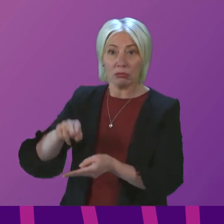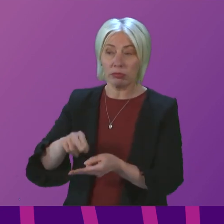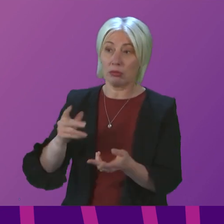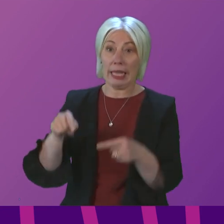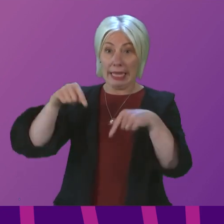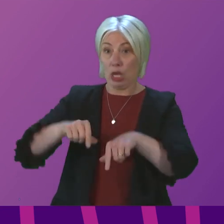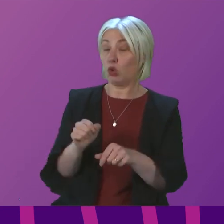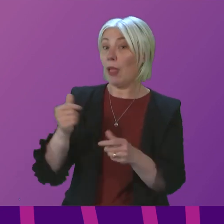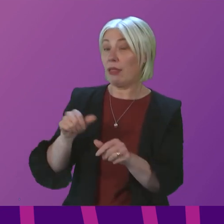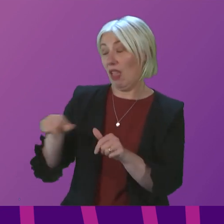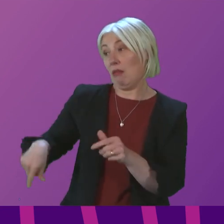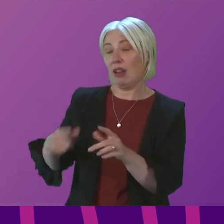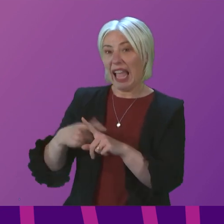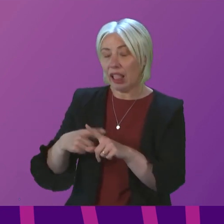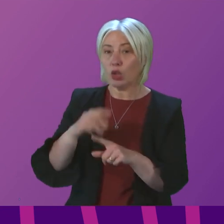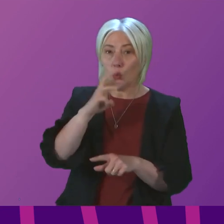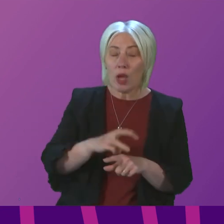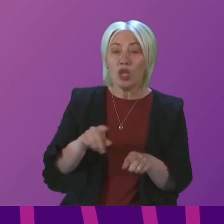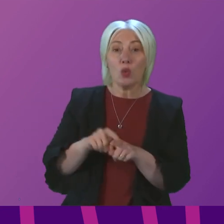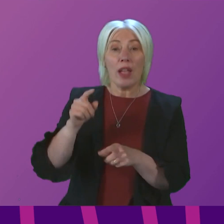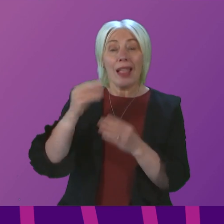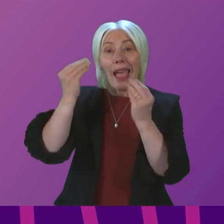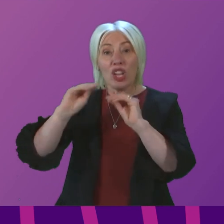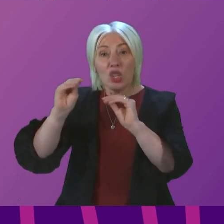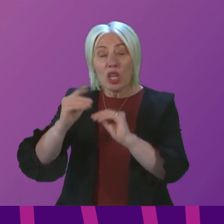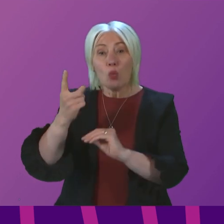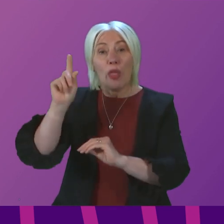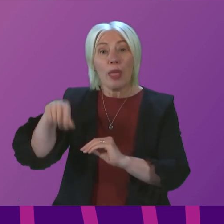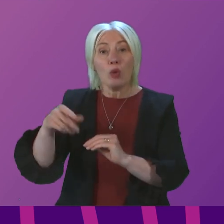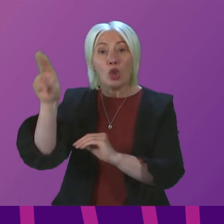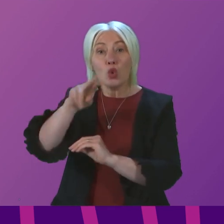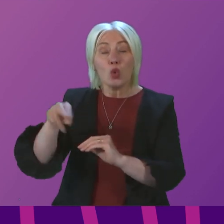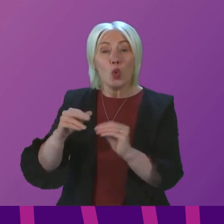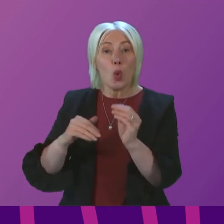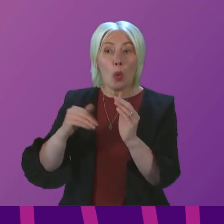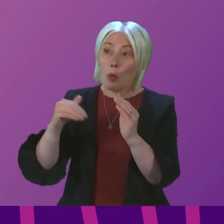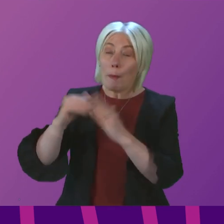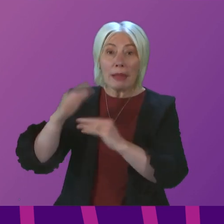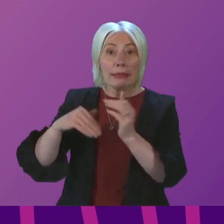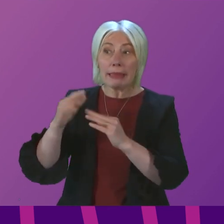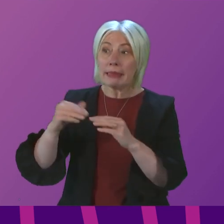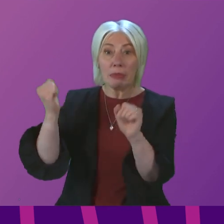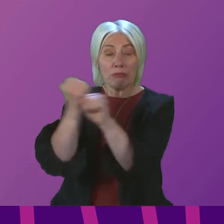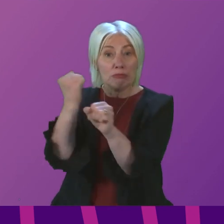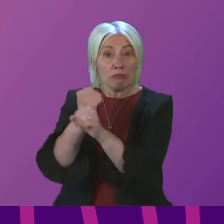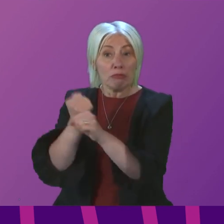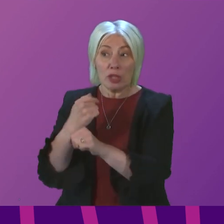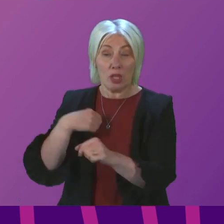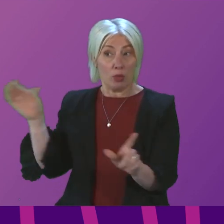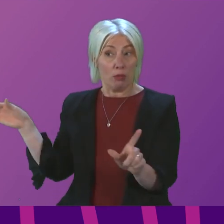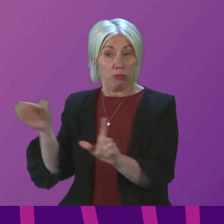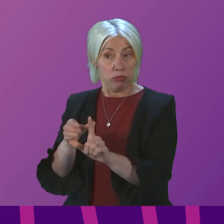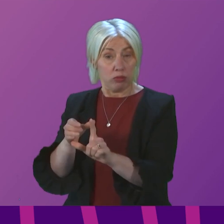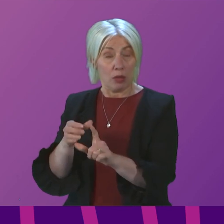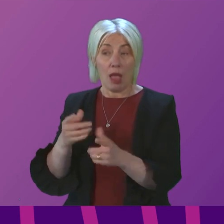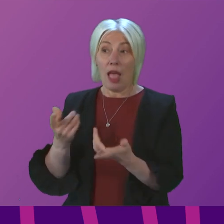UK. Education, a thousand school building projects completed since this government took office. When we took office, only 61% of schools